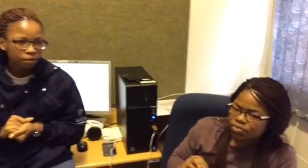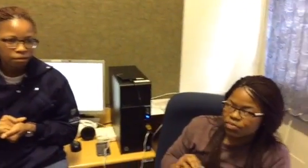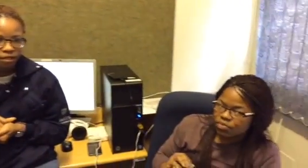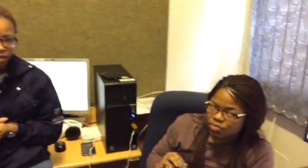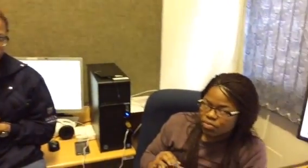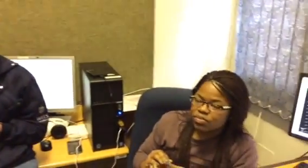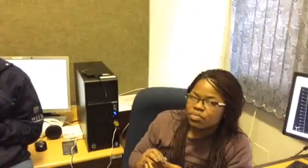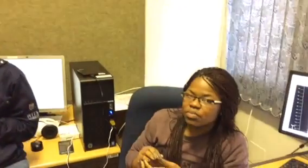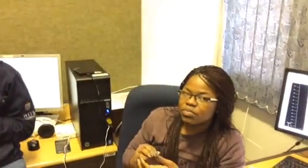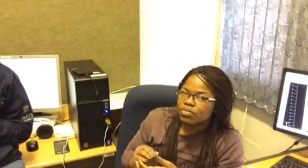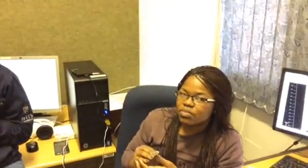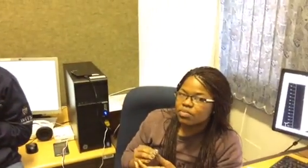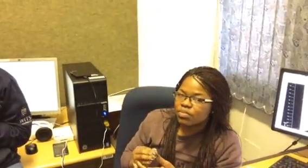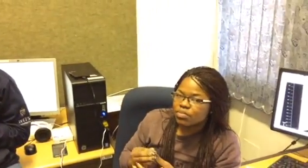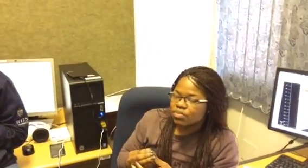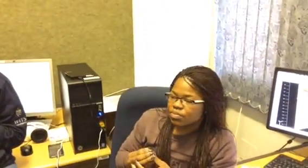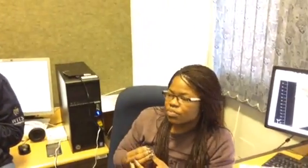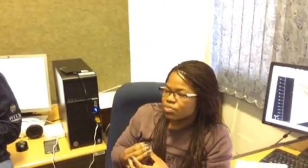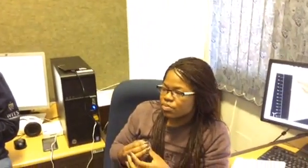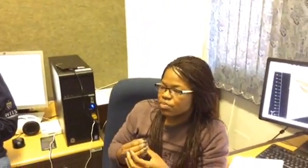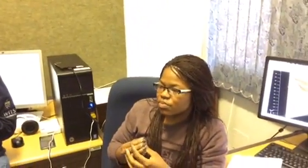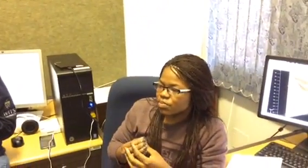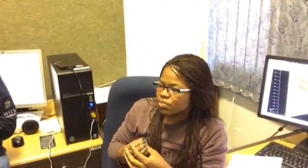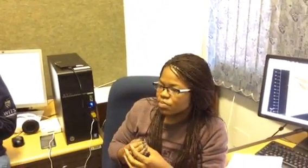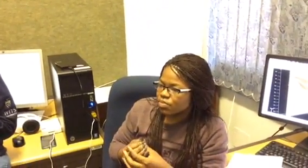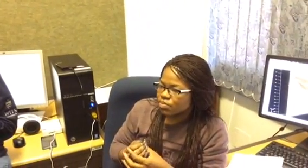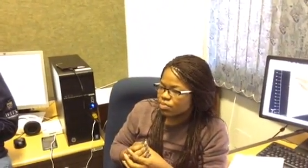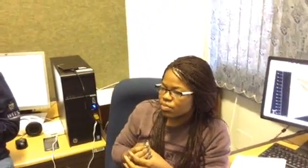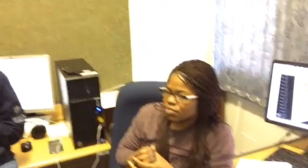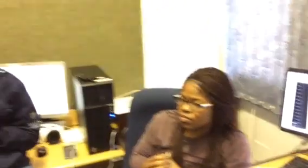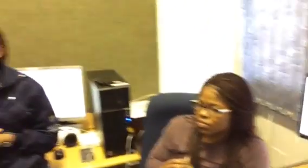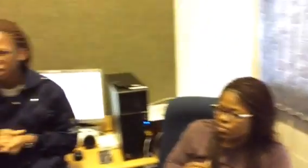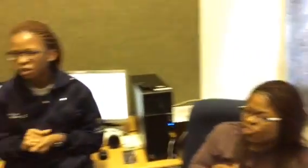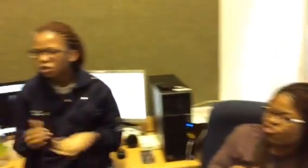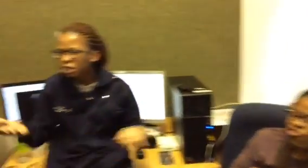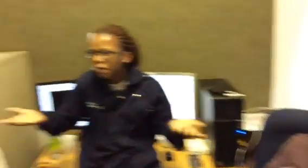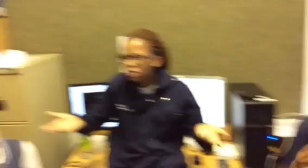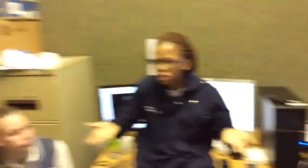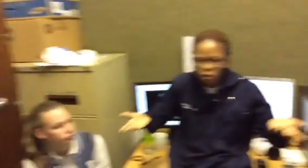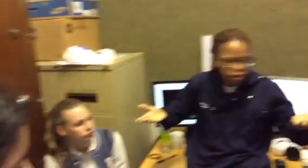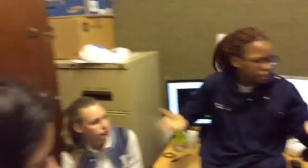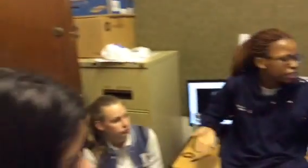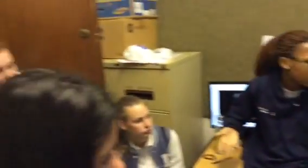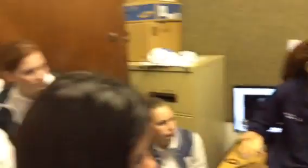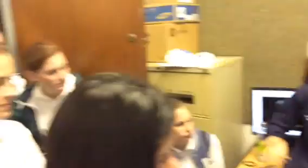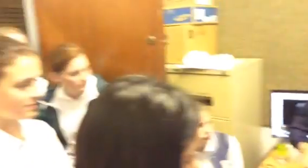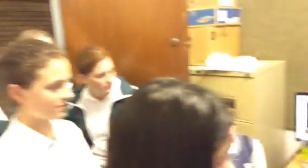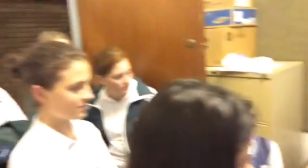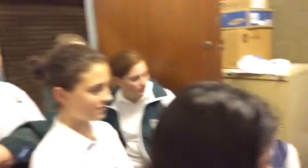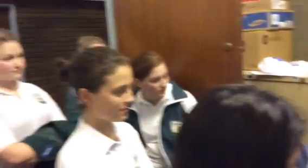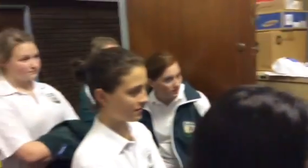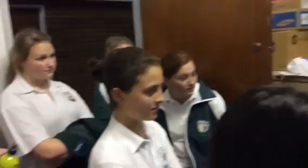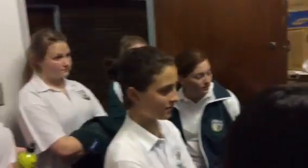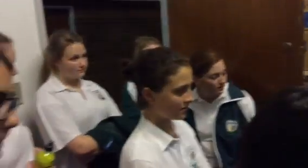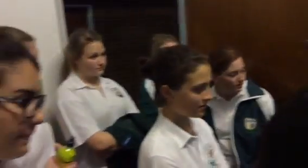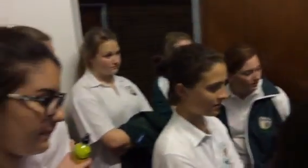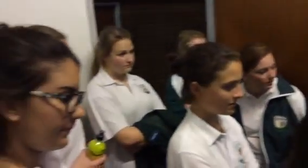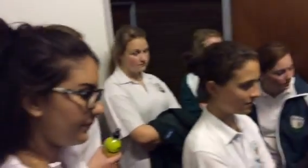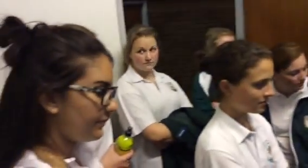it's not scary it's okay yeah it's um i don't know it's it's challenging it's not difficult or impossible